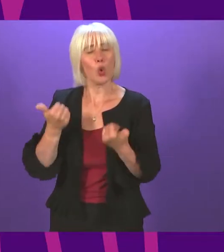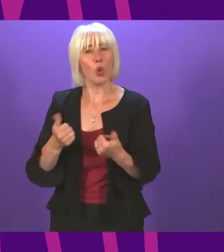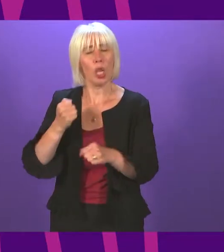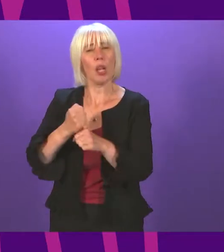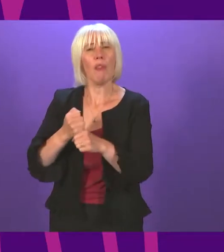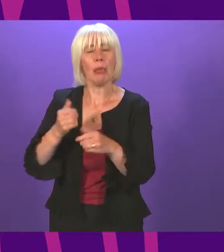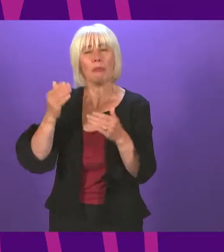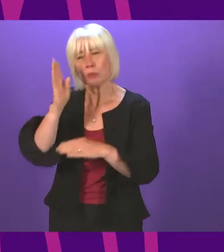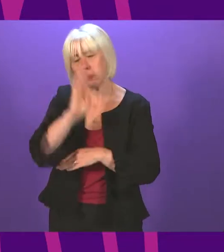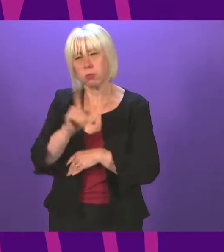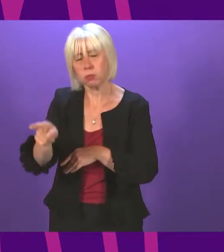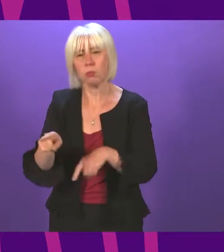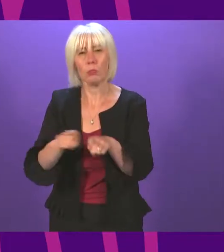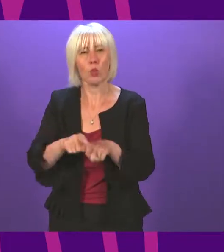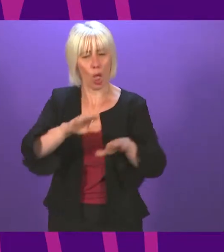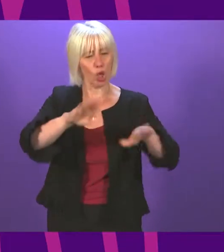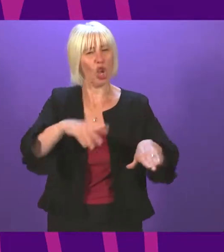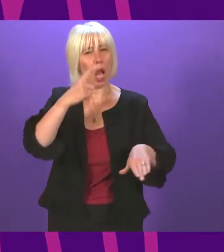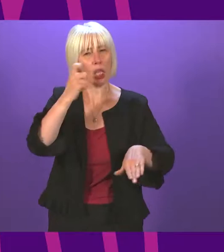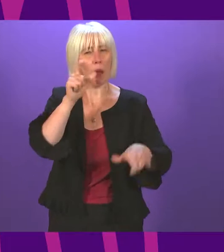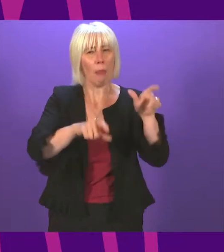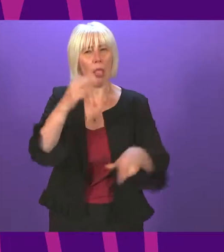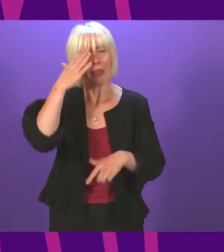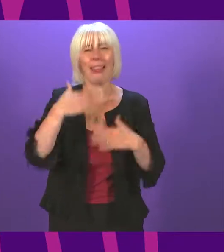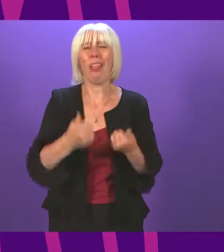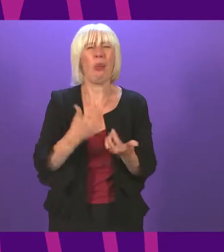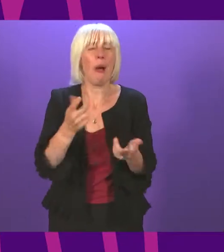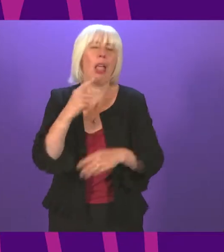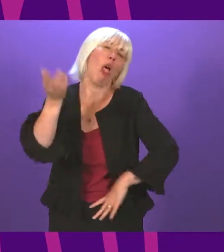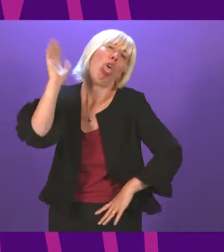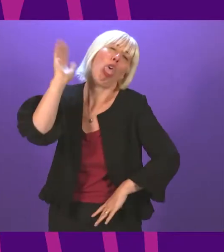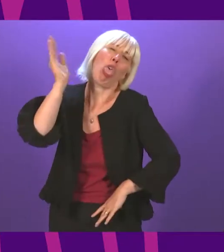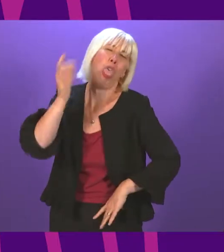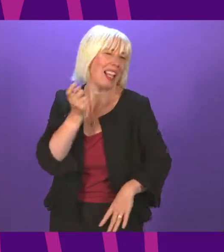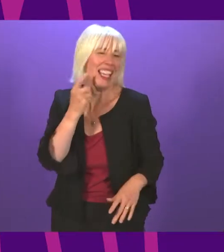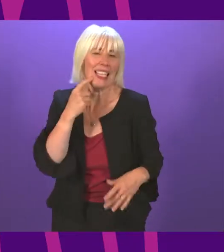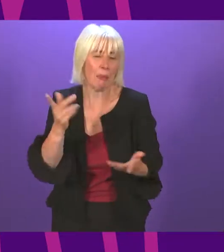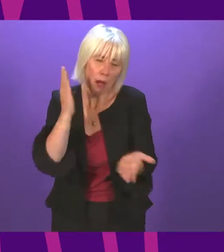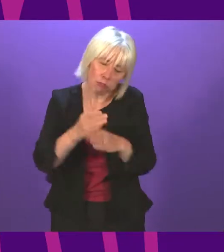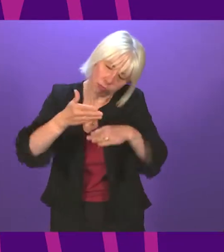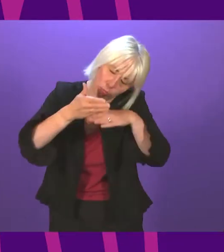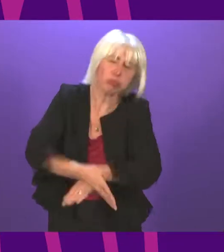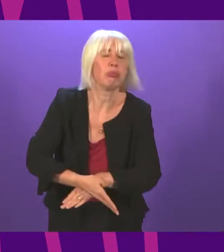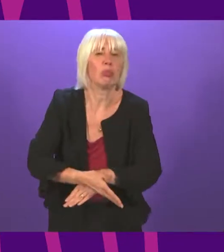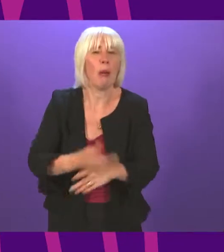assurances around child mental health. But talk is cheap. This is a really massive issue. We have children, thousands